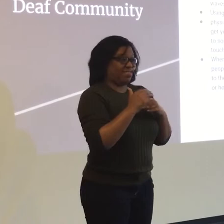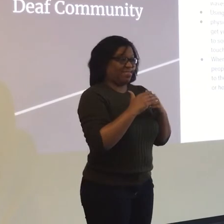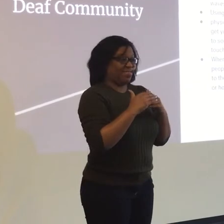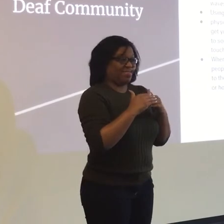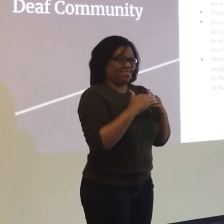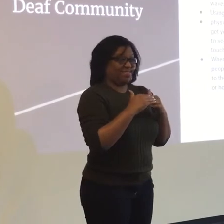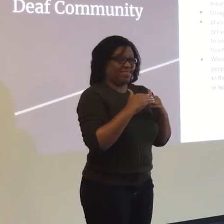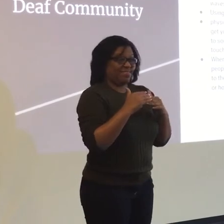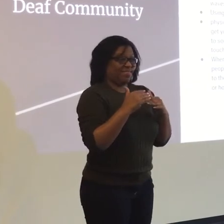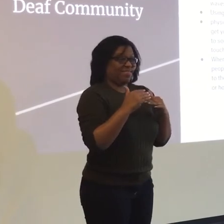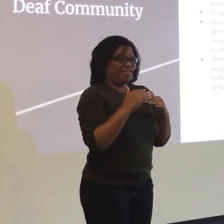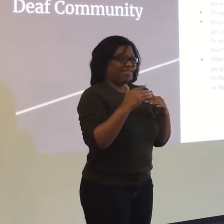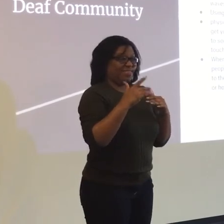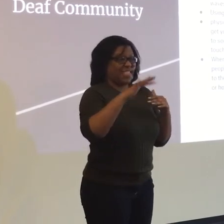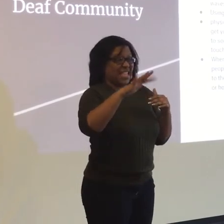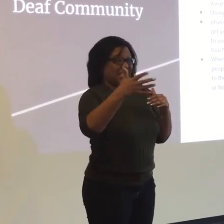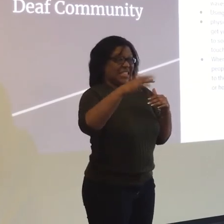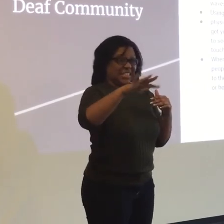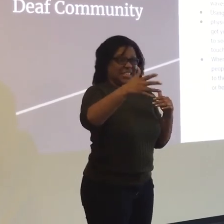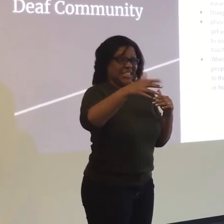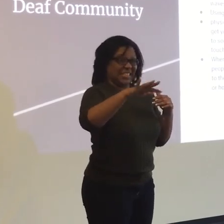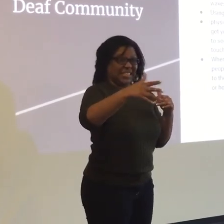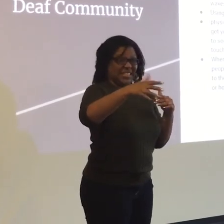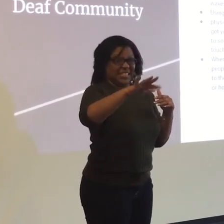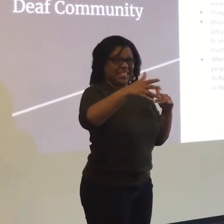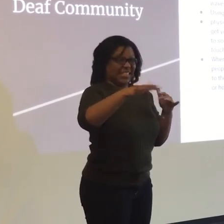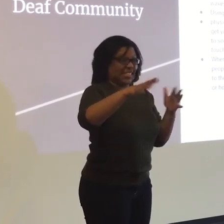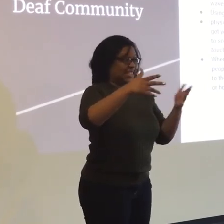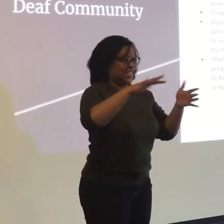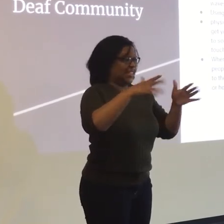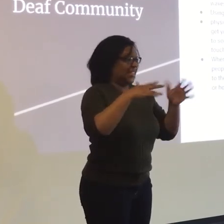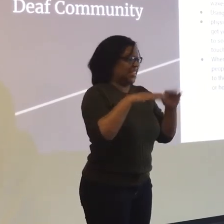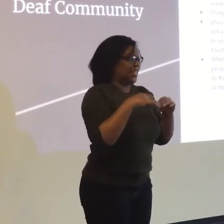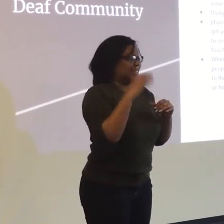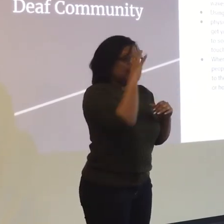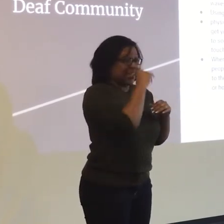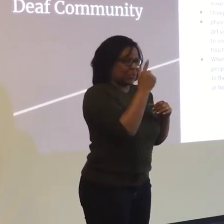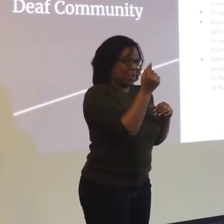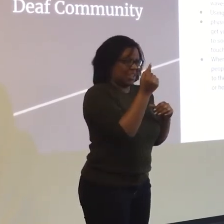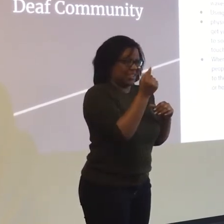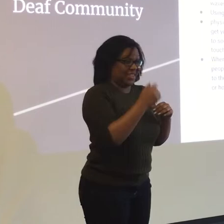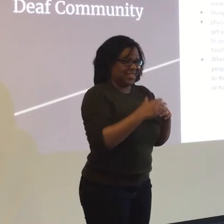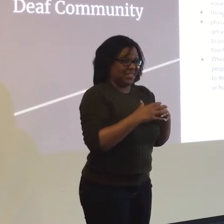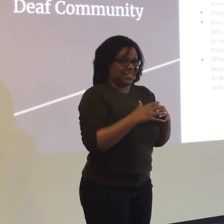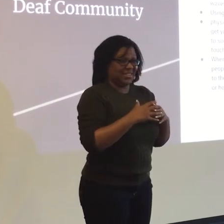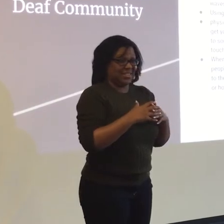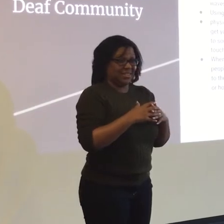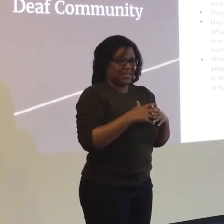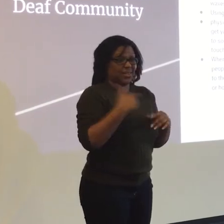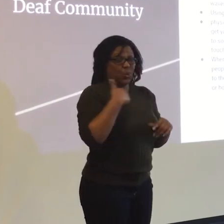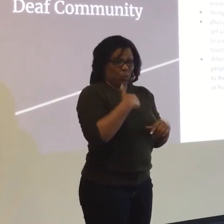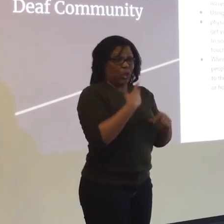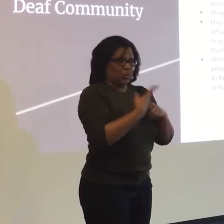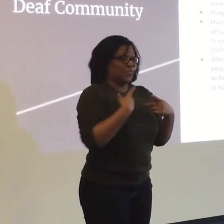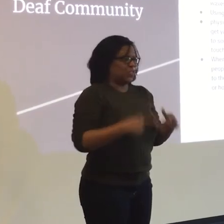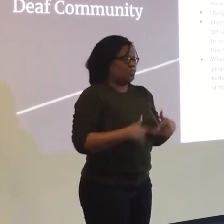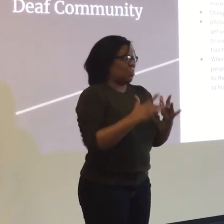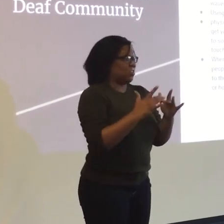Not comfortable? Not very comfortable? So so? Guess what? We